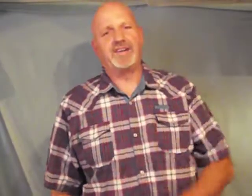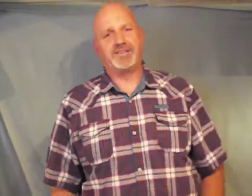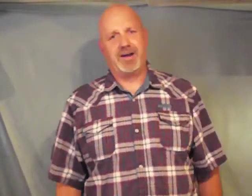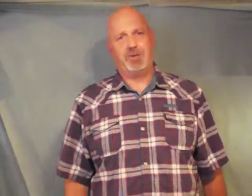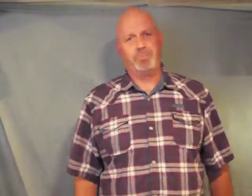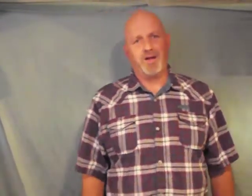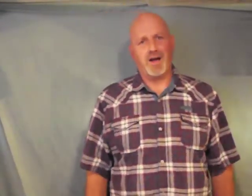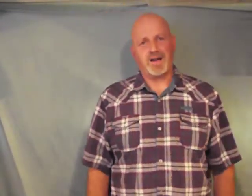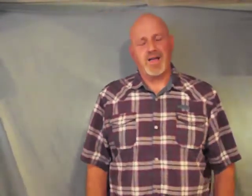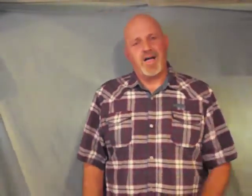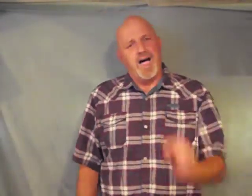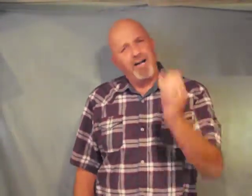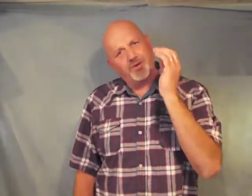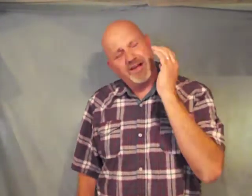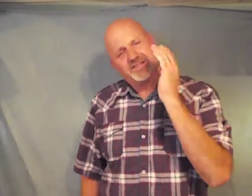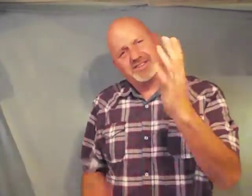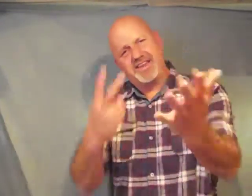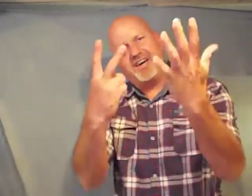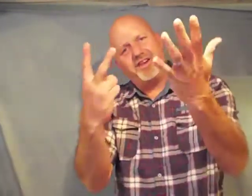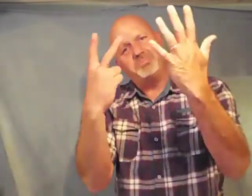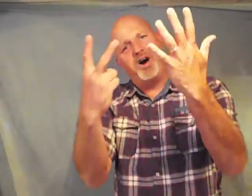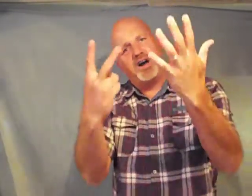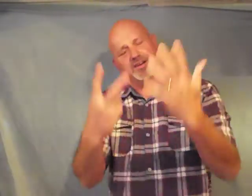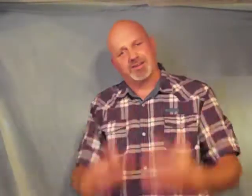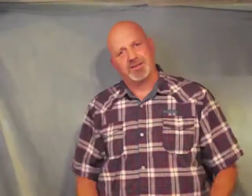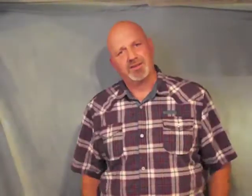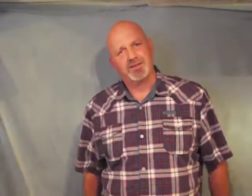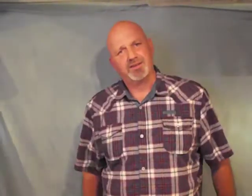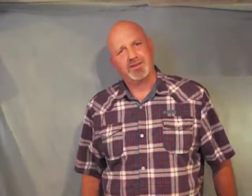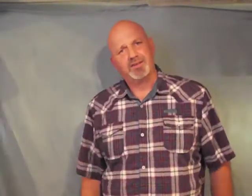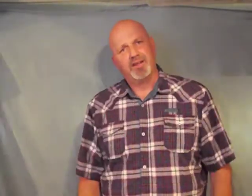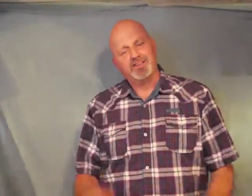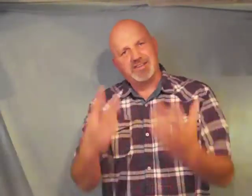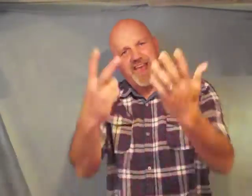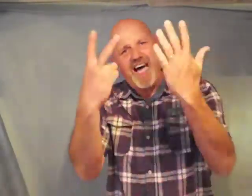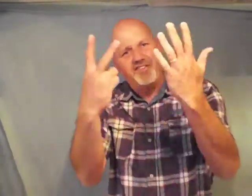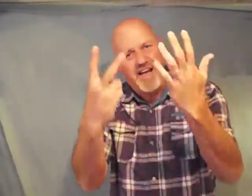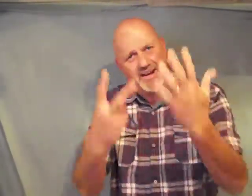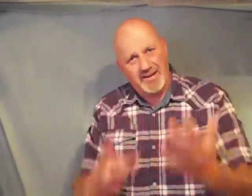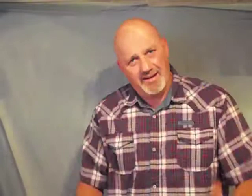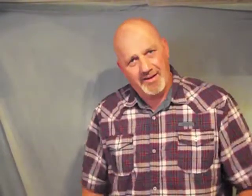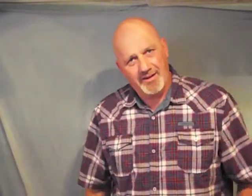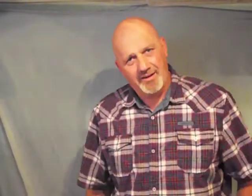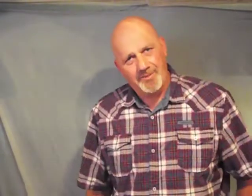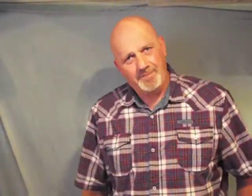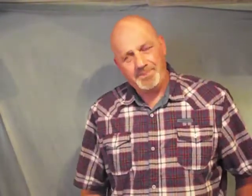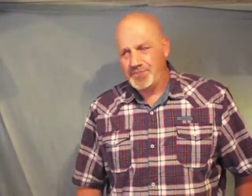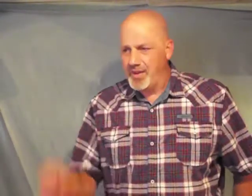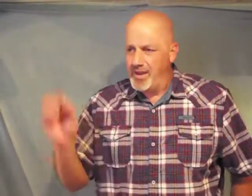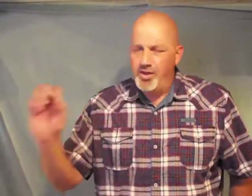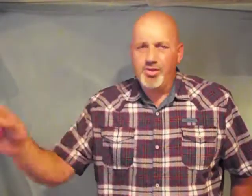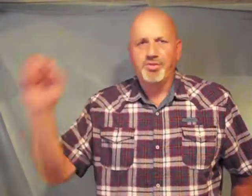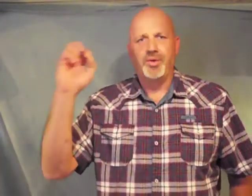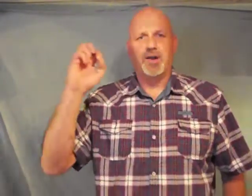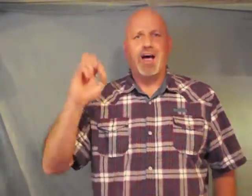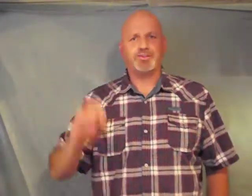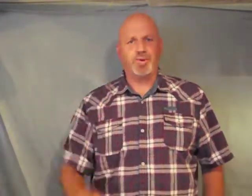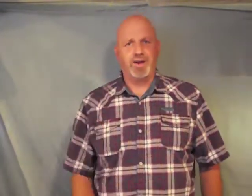stumbling block I've written seven books seven through God's will